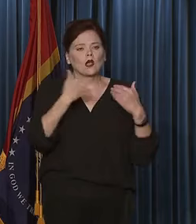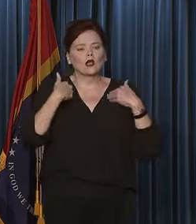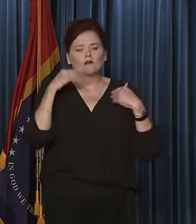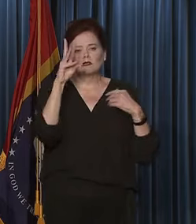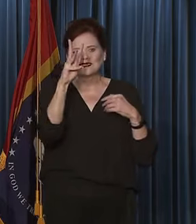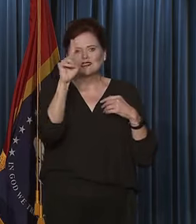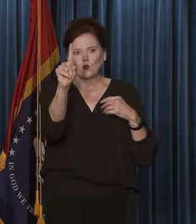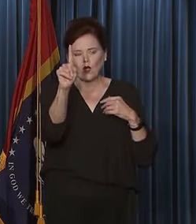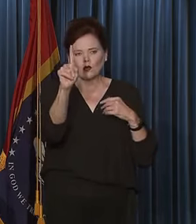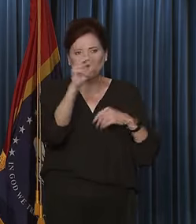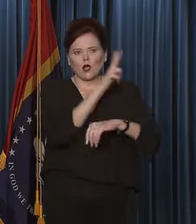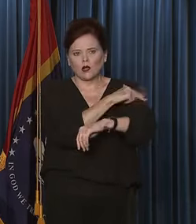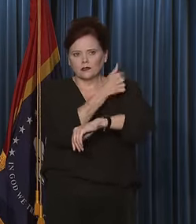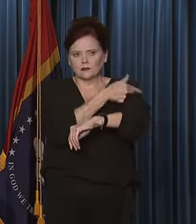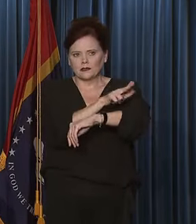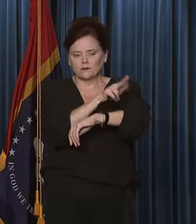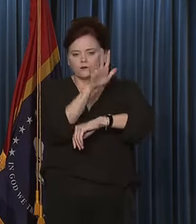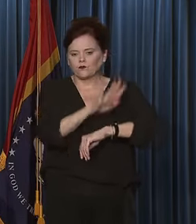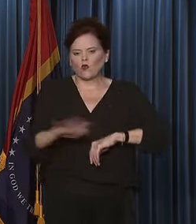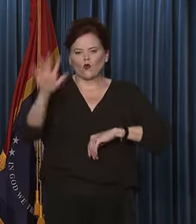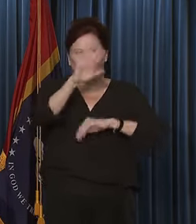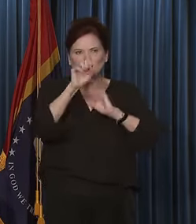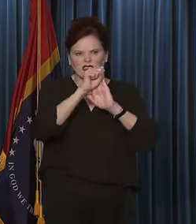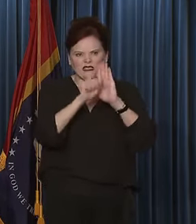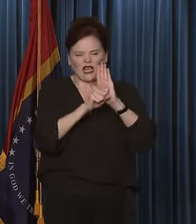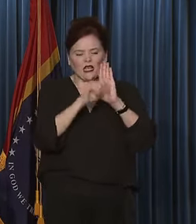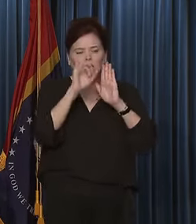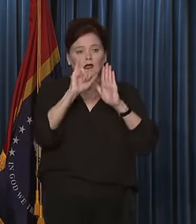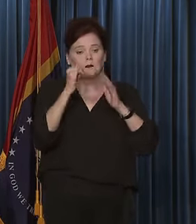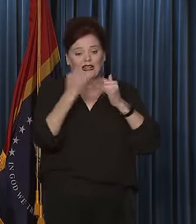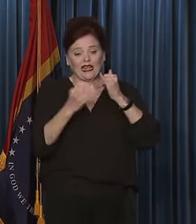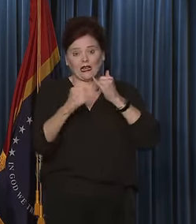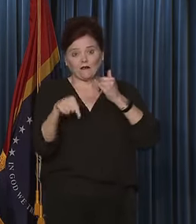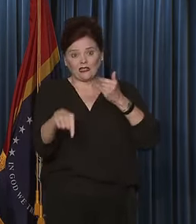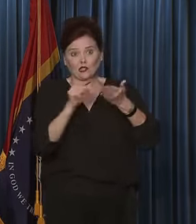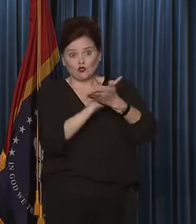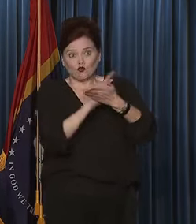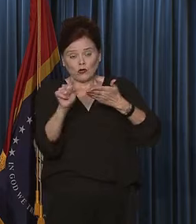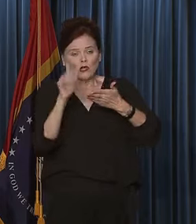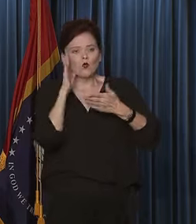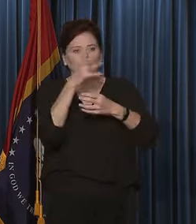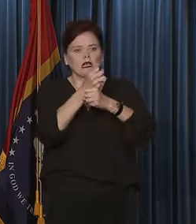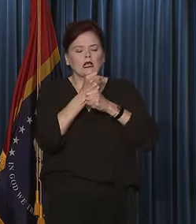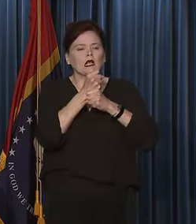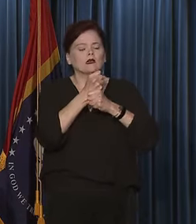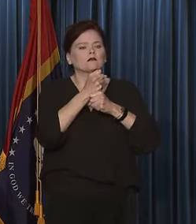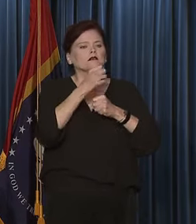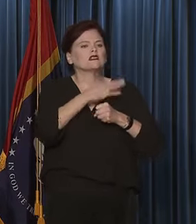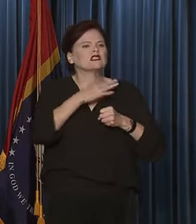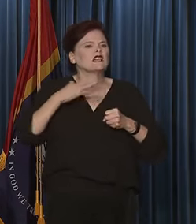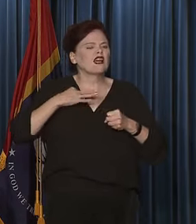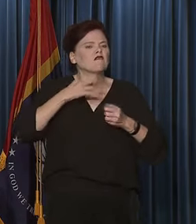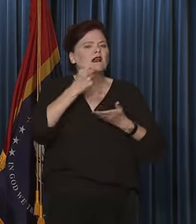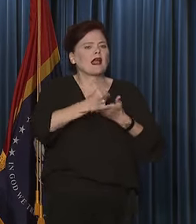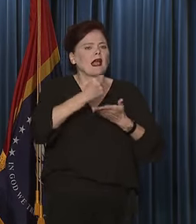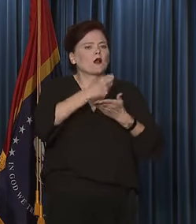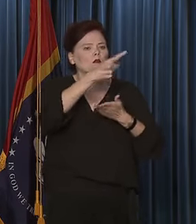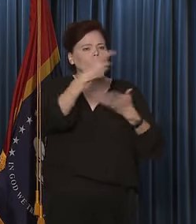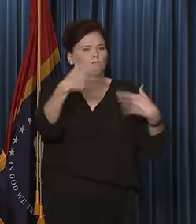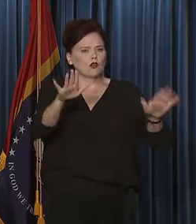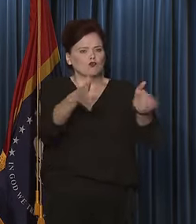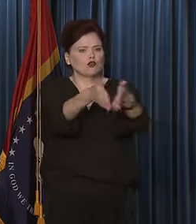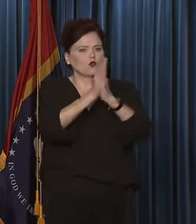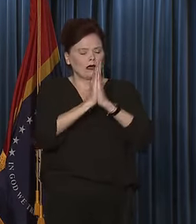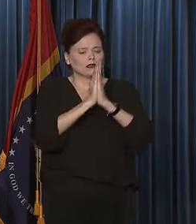61 hospitals that by the end of the week will receive the help that they have requested. And if